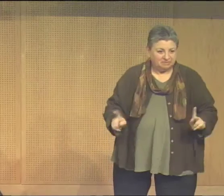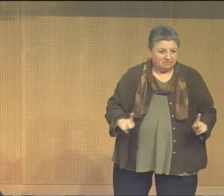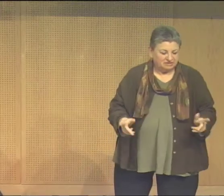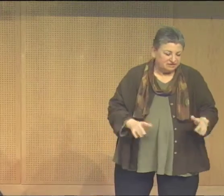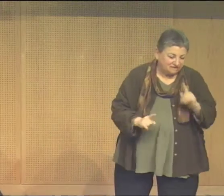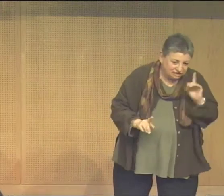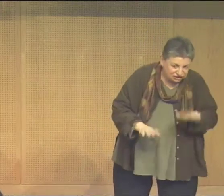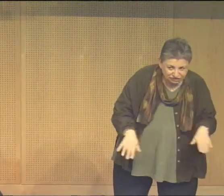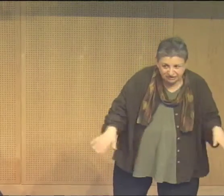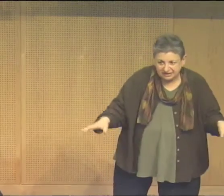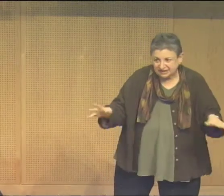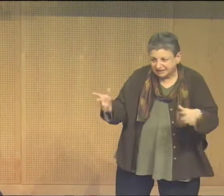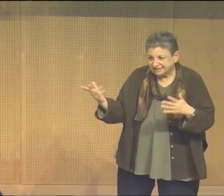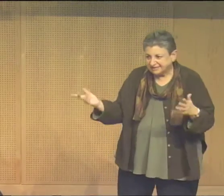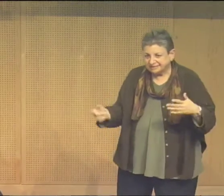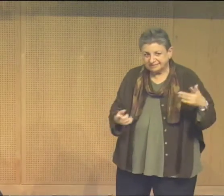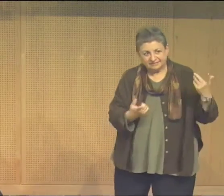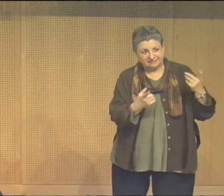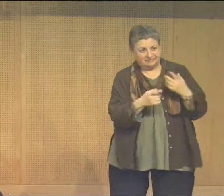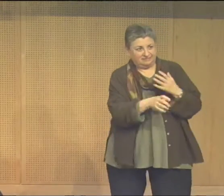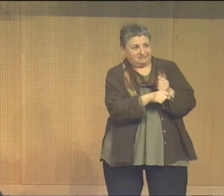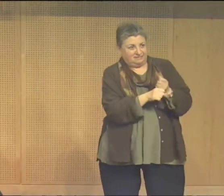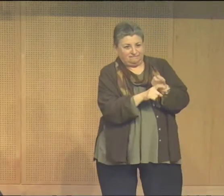people and to deaf children and so forth